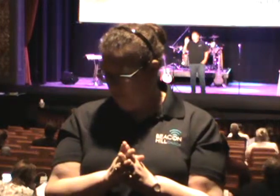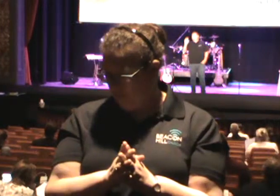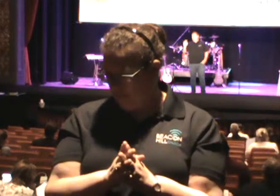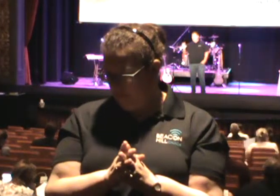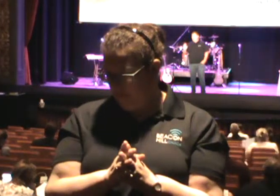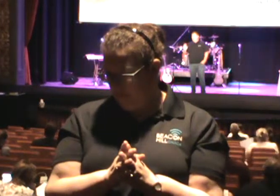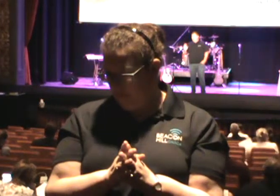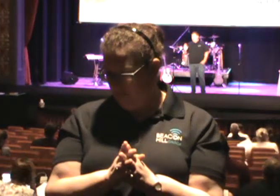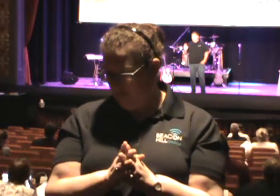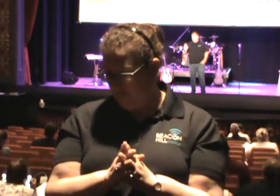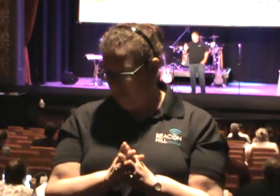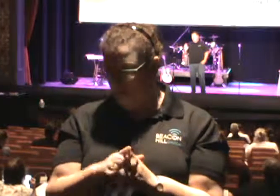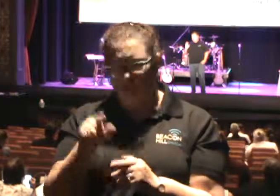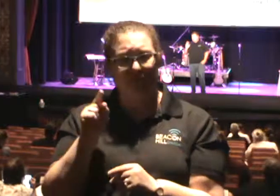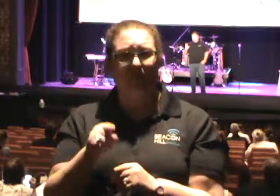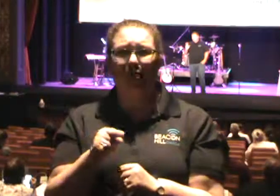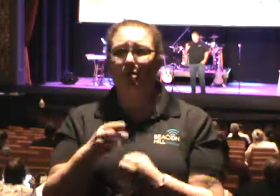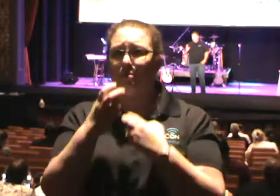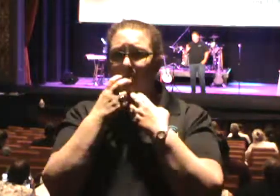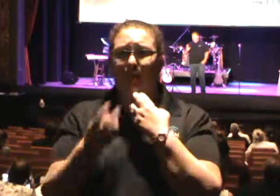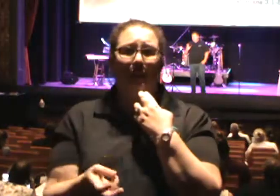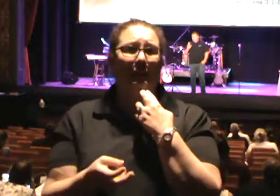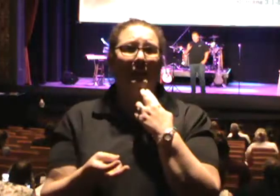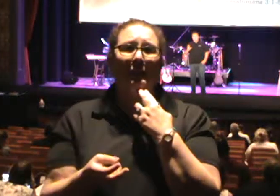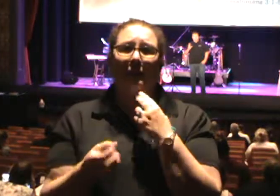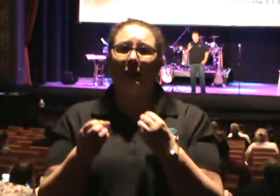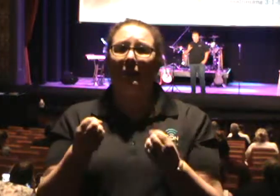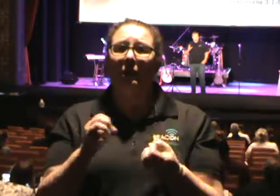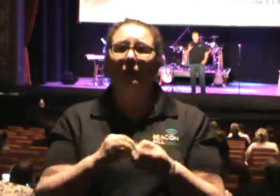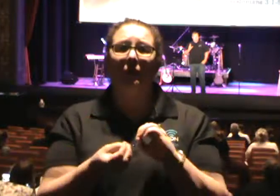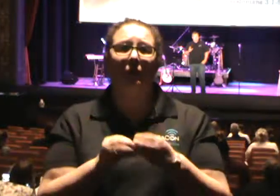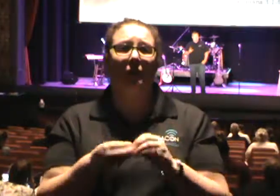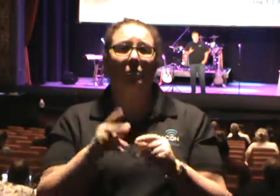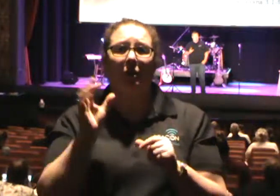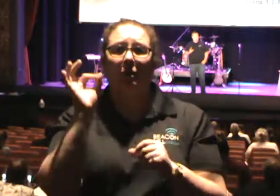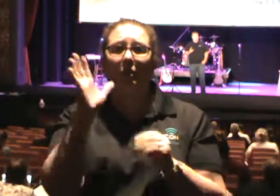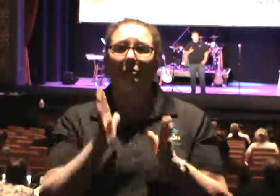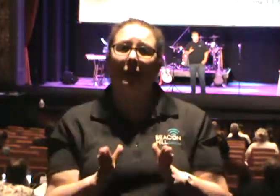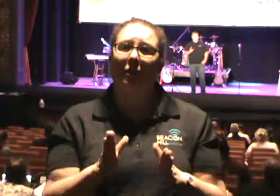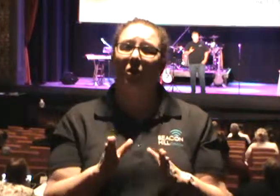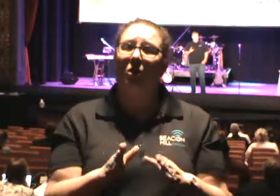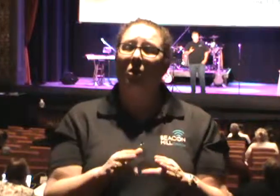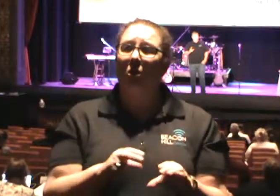Y'all be a stale of the men of pastors who are leading the ministry weekly.